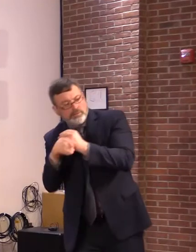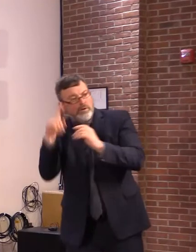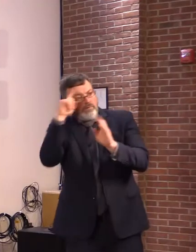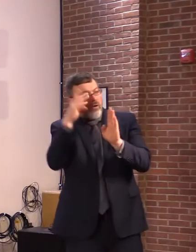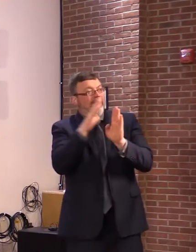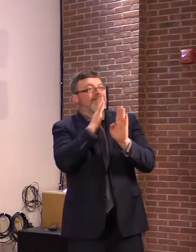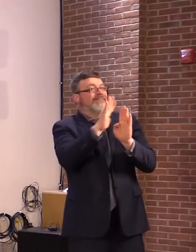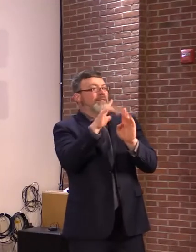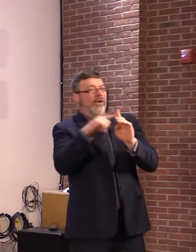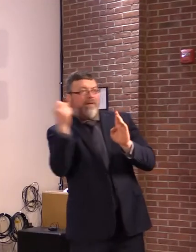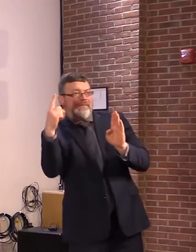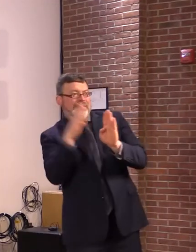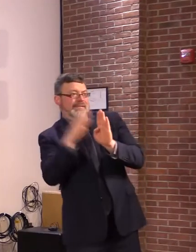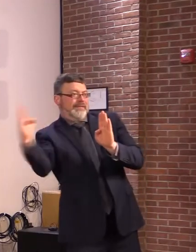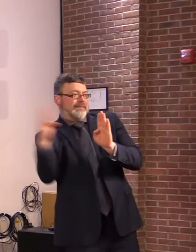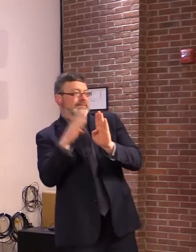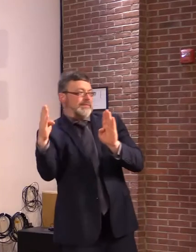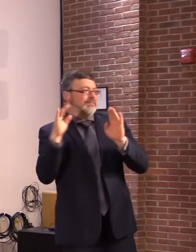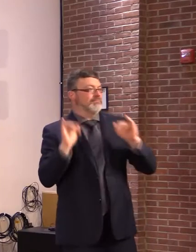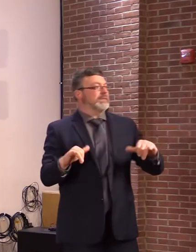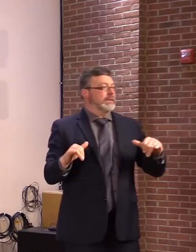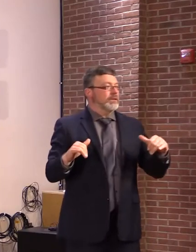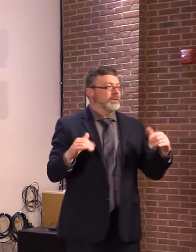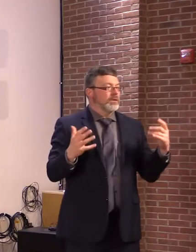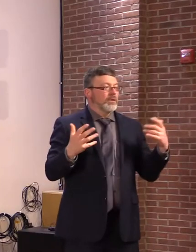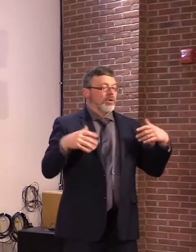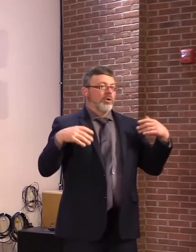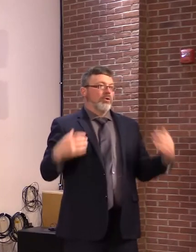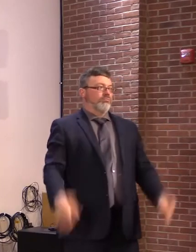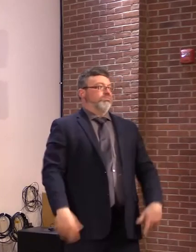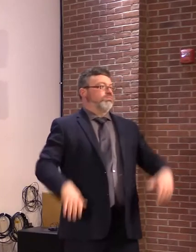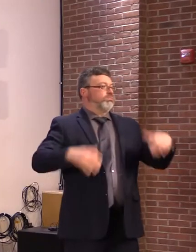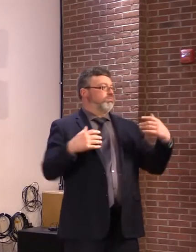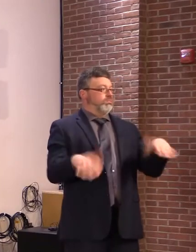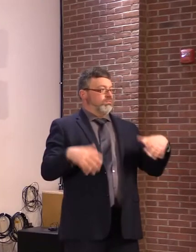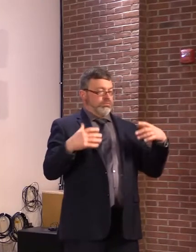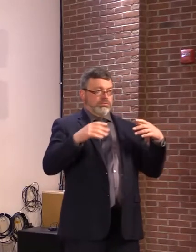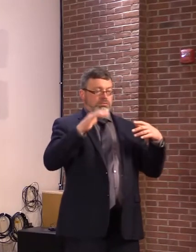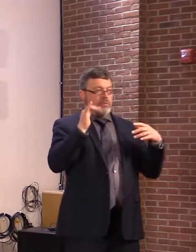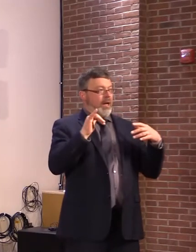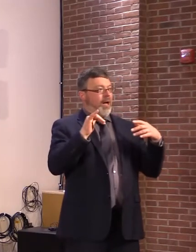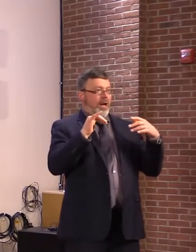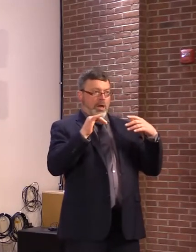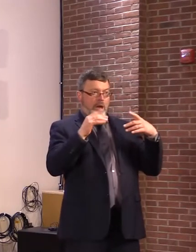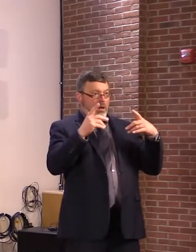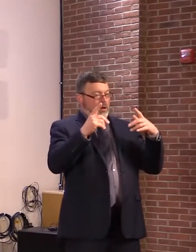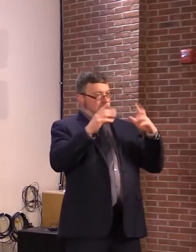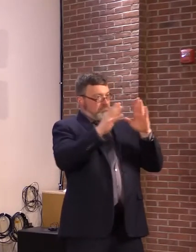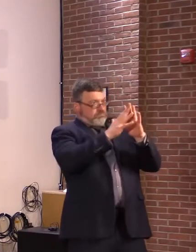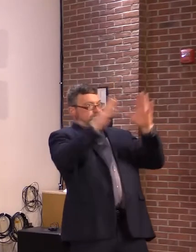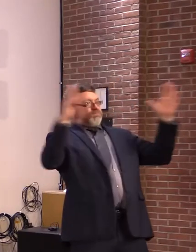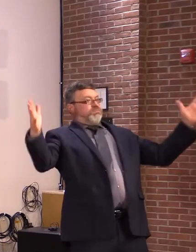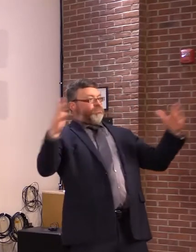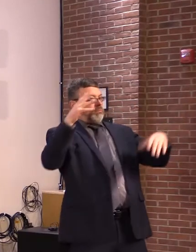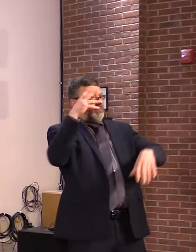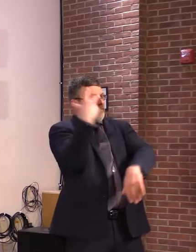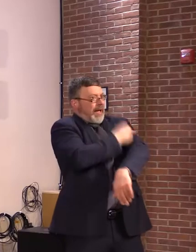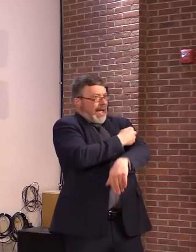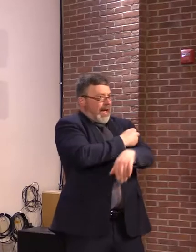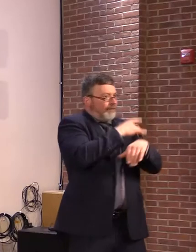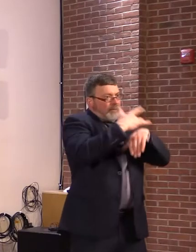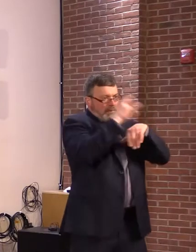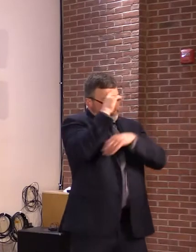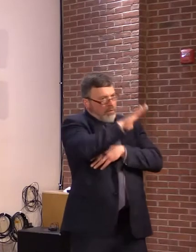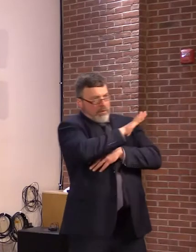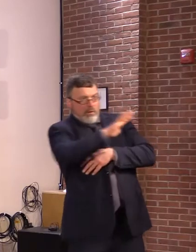strategy that provides a broader vaccine coverage incorporating the more recent variant strains. These